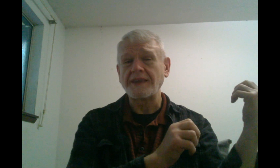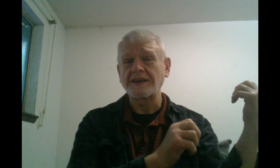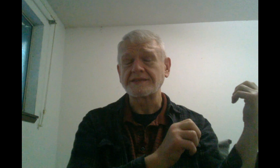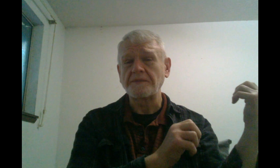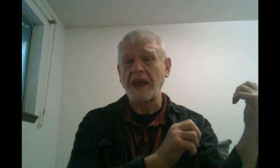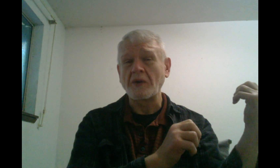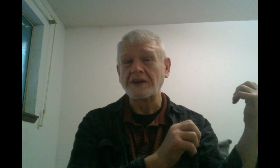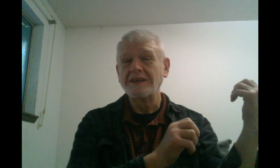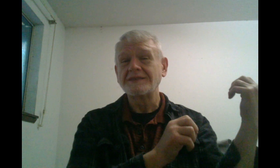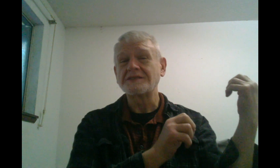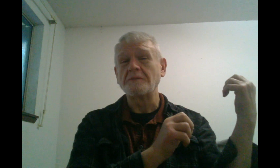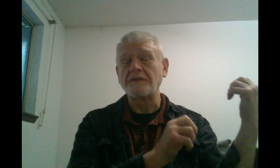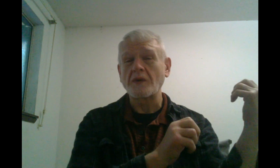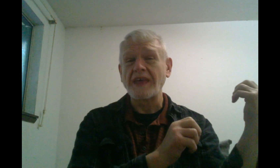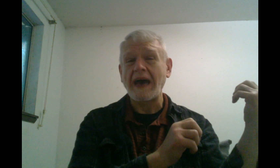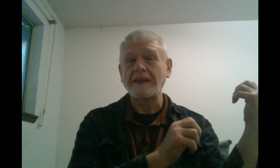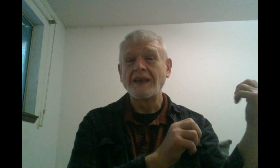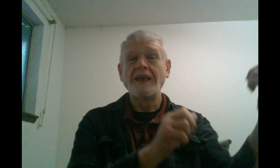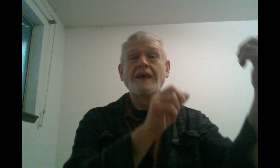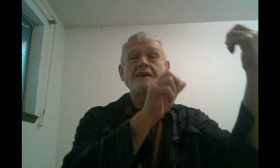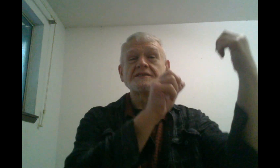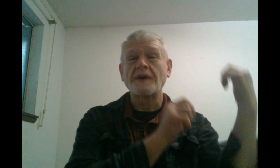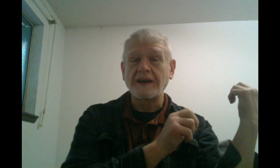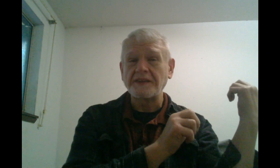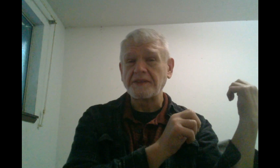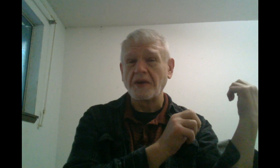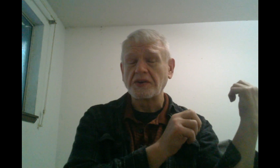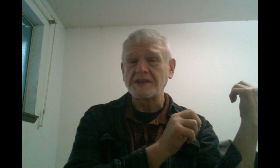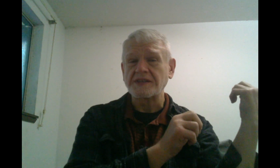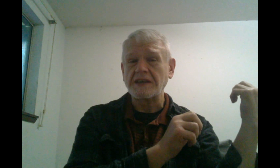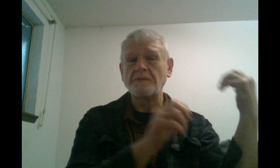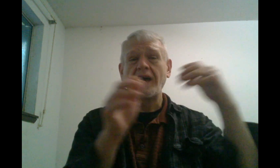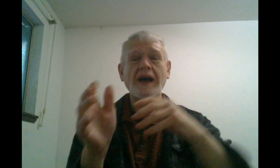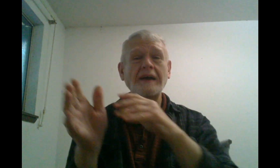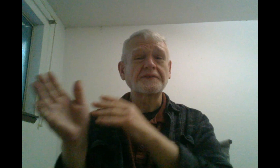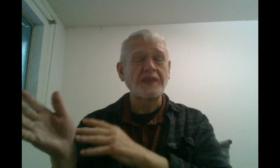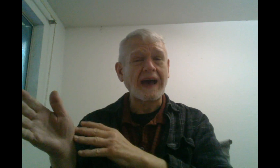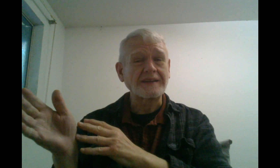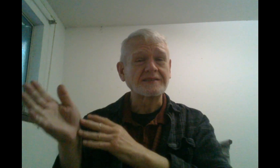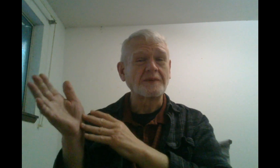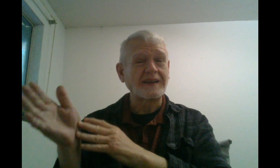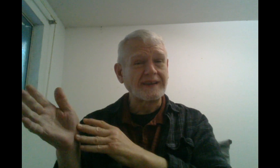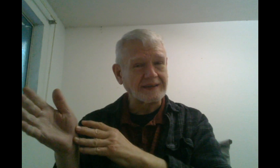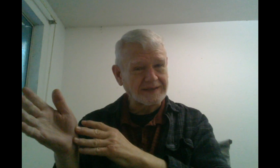I think I slept an hour. So, before that is when I got the bulk of the sleep. After that is when I didn't.